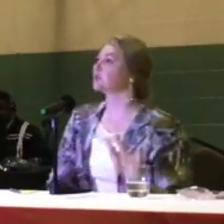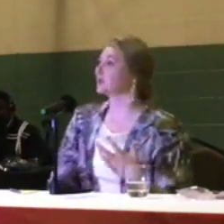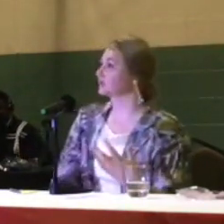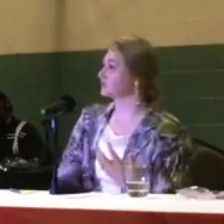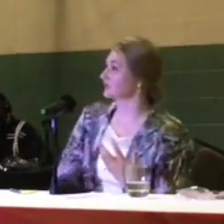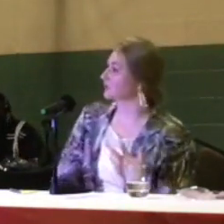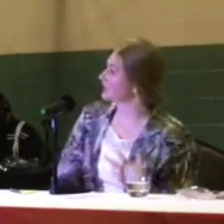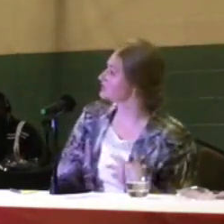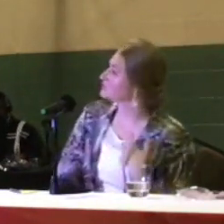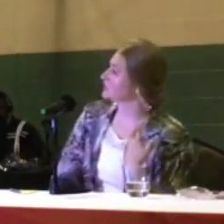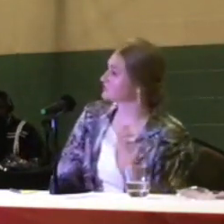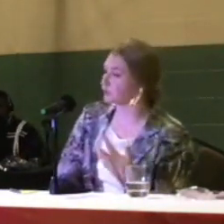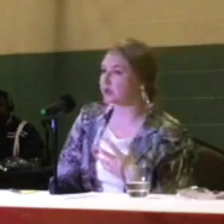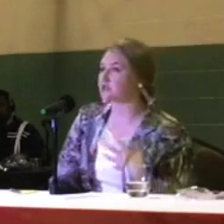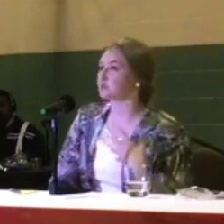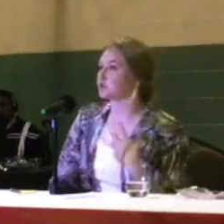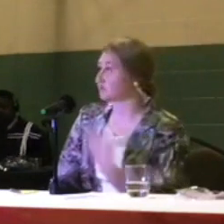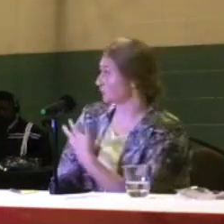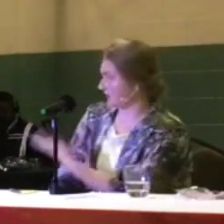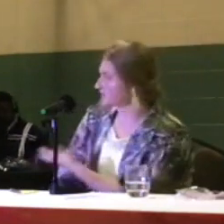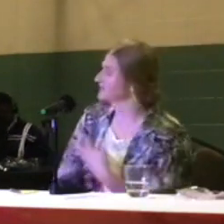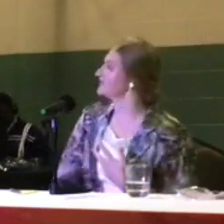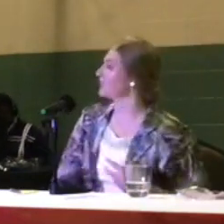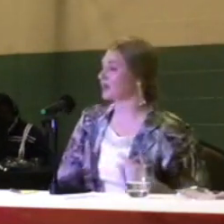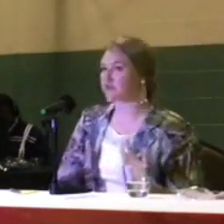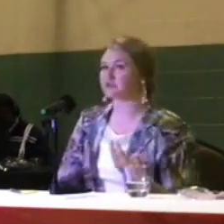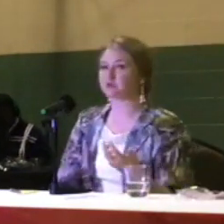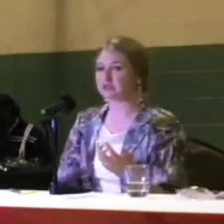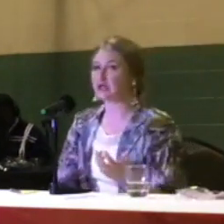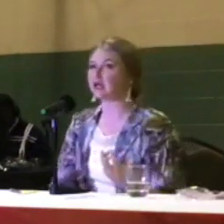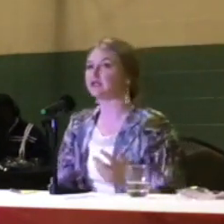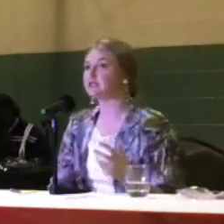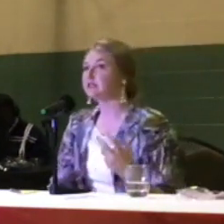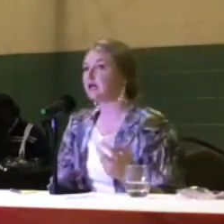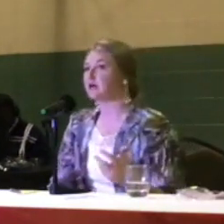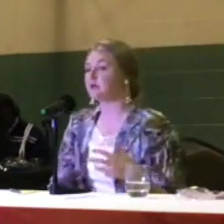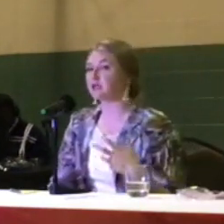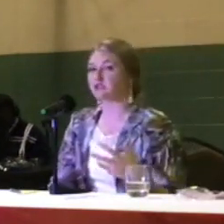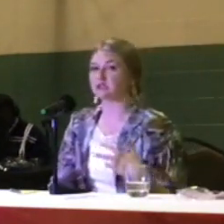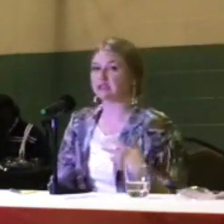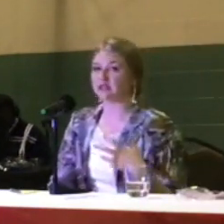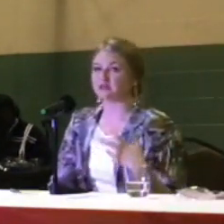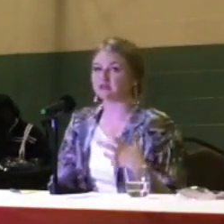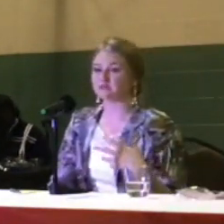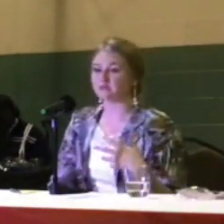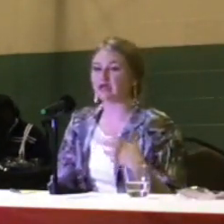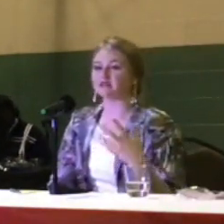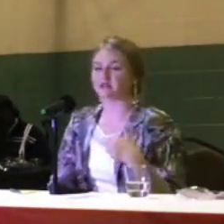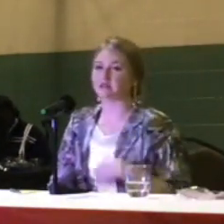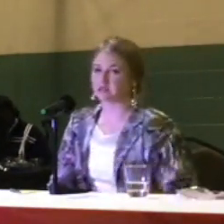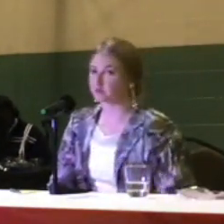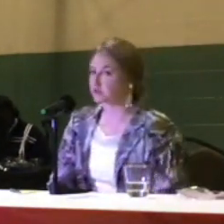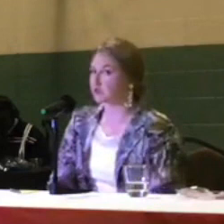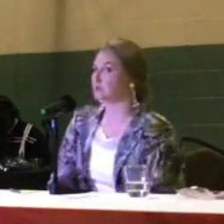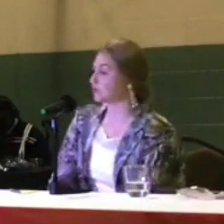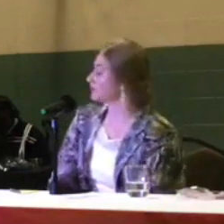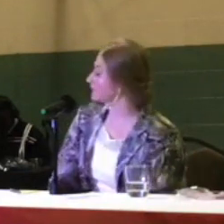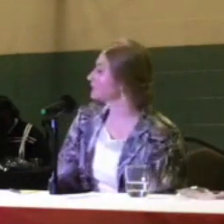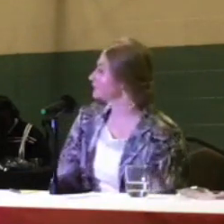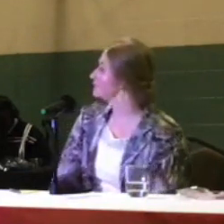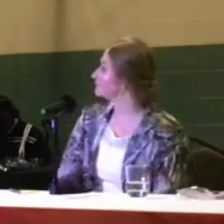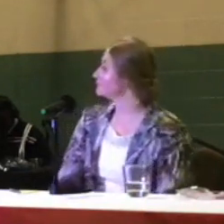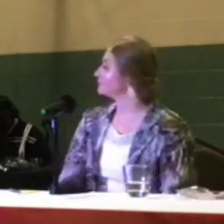the scoring of different grants and why some grants were granted and why others were not, making sure that that is accessible to